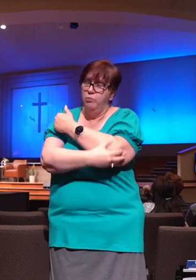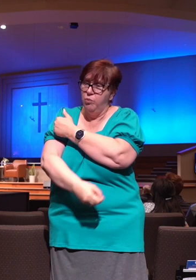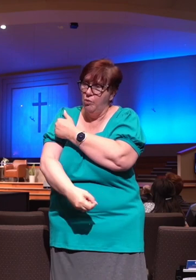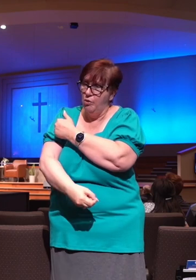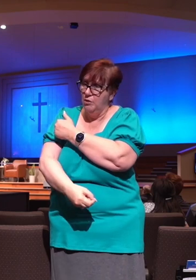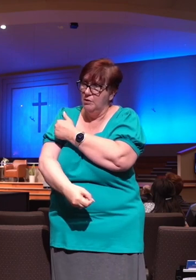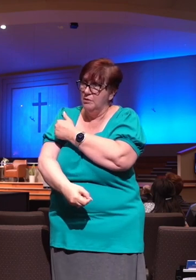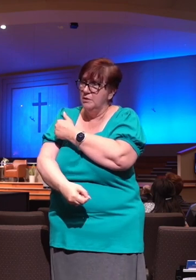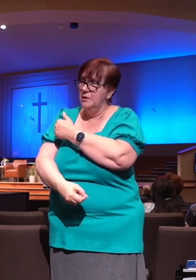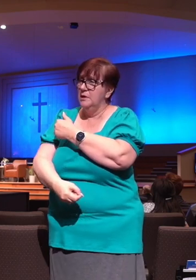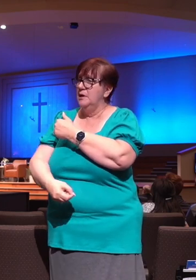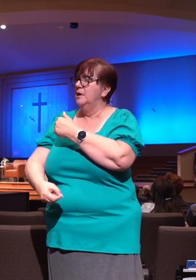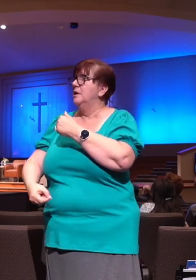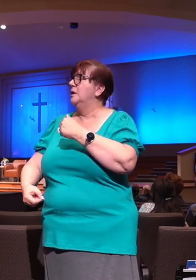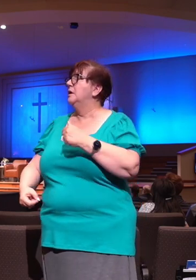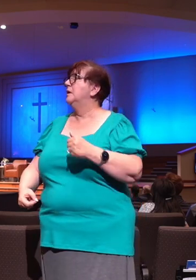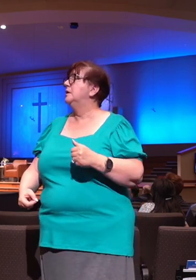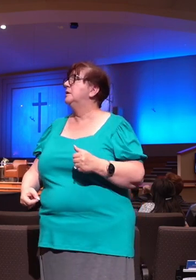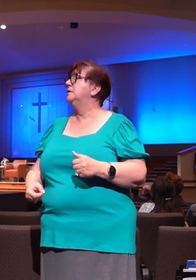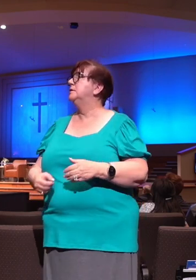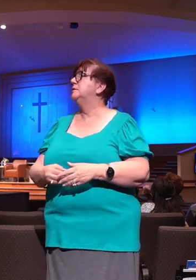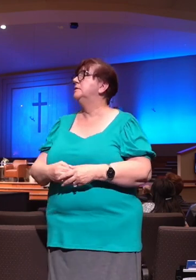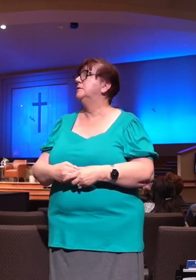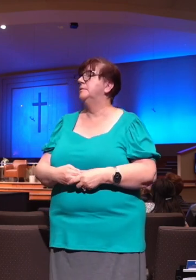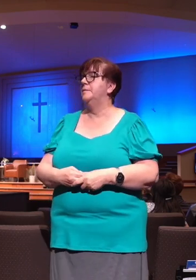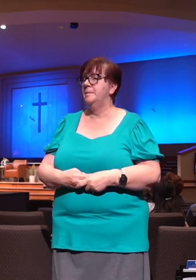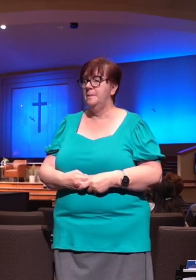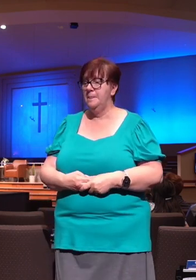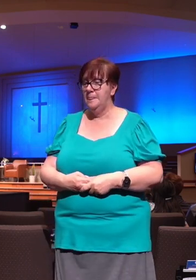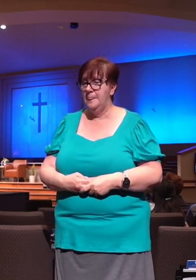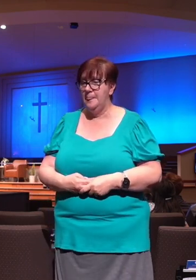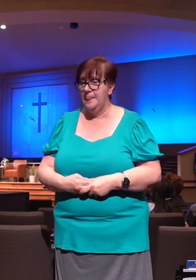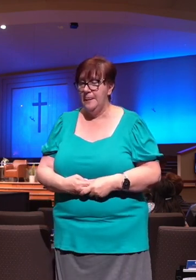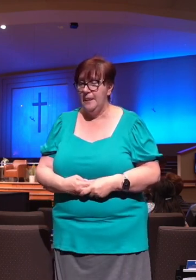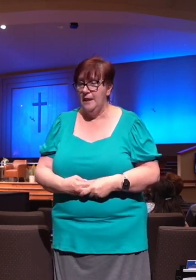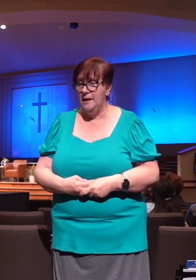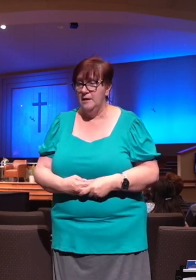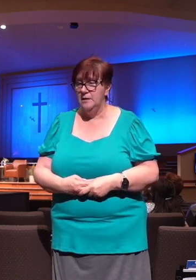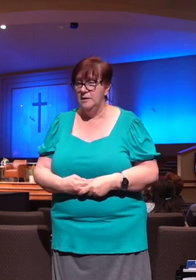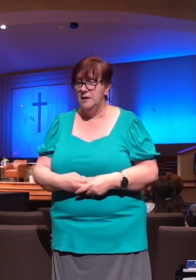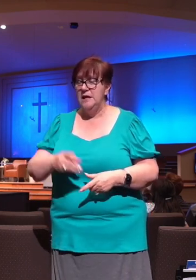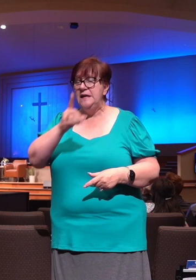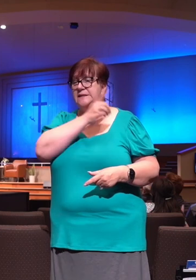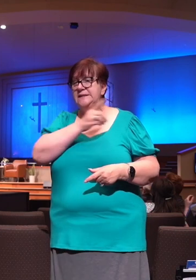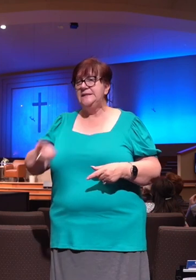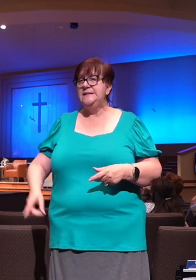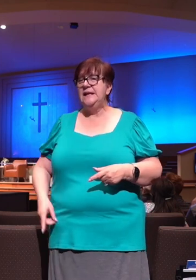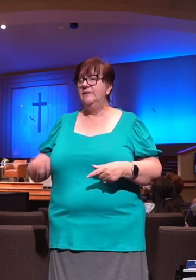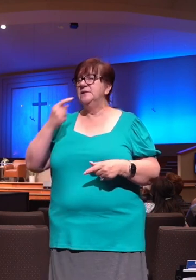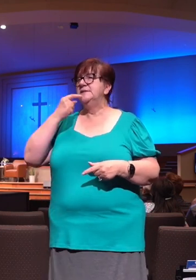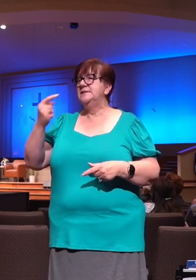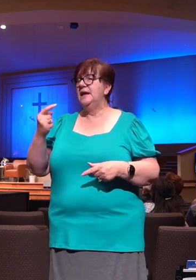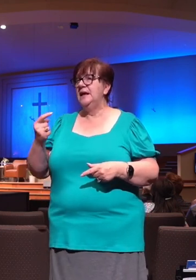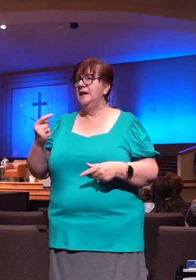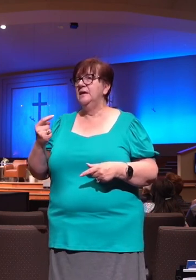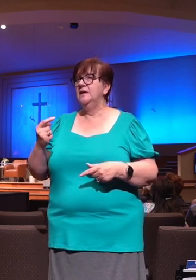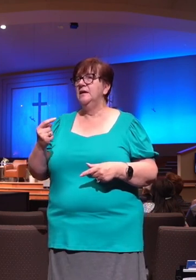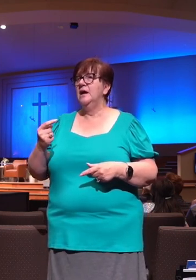of ourselves and our need and our dependence for him. That's what David says. I can't, I enjoy your goodness, I didn't earn your